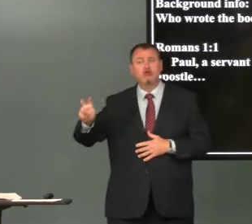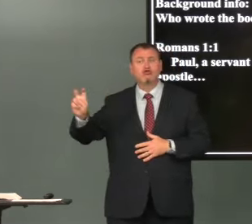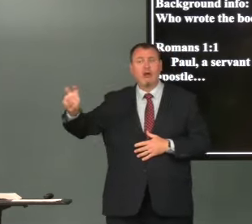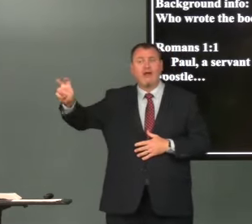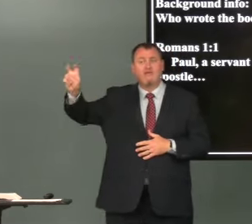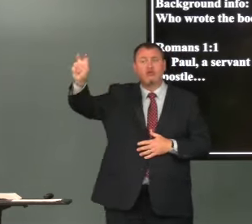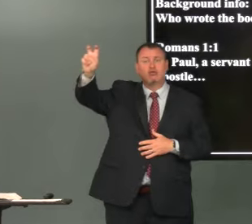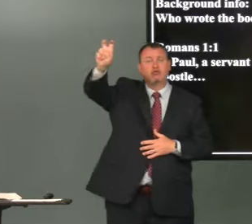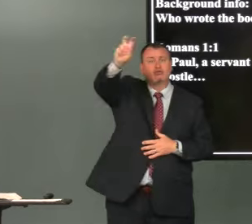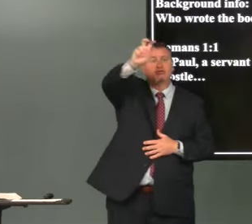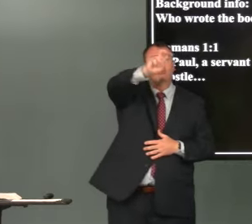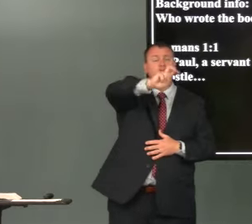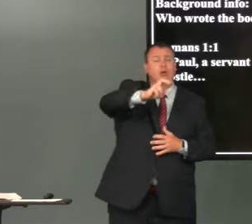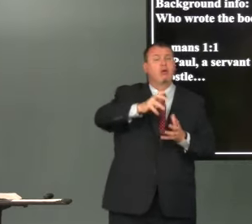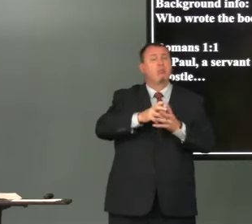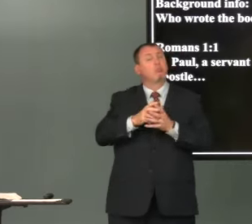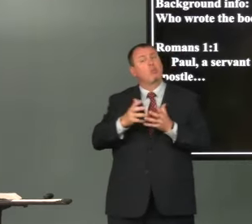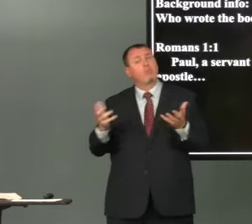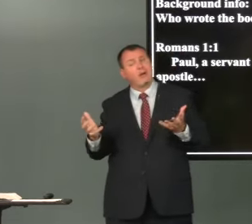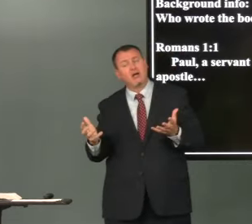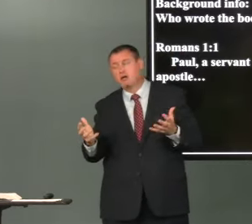paul traveled extensively